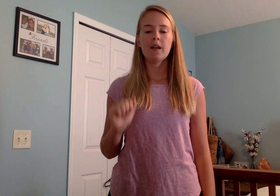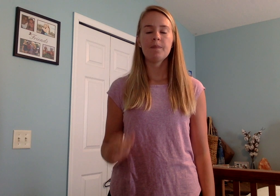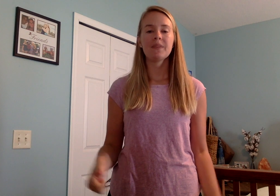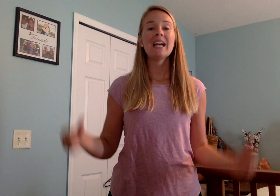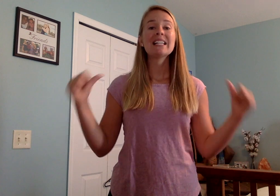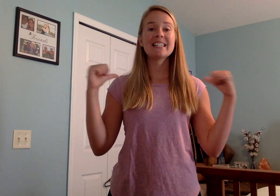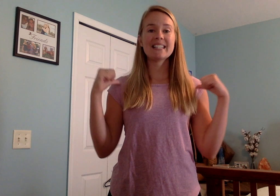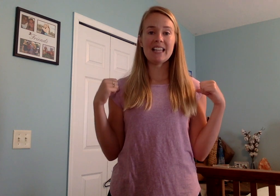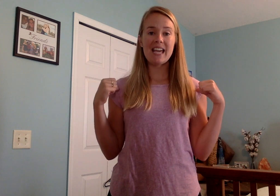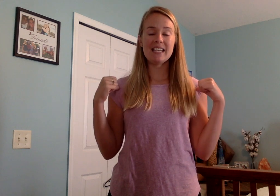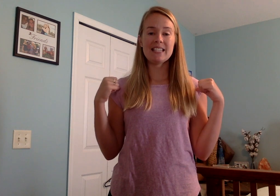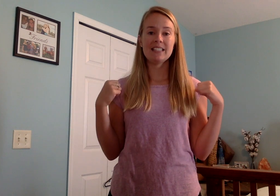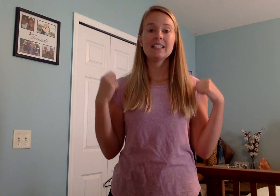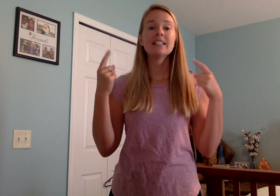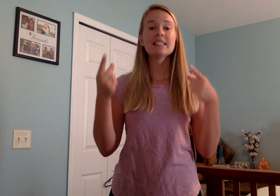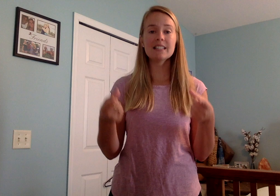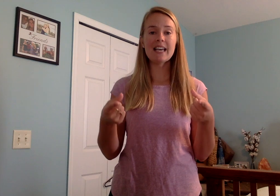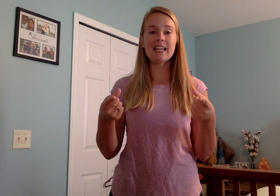Slate, slate.